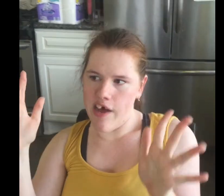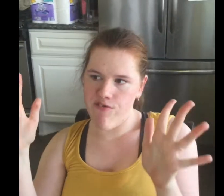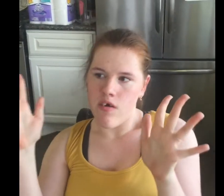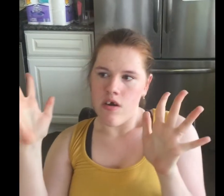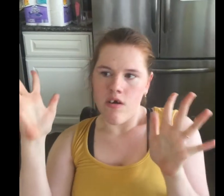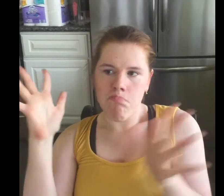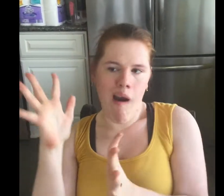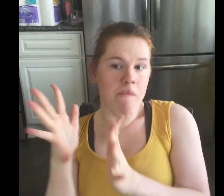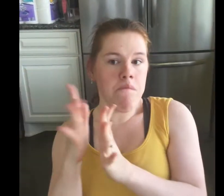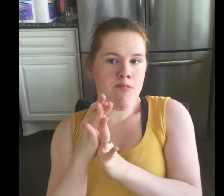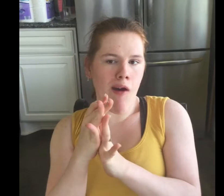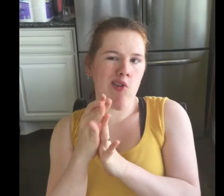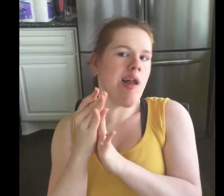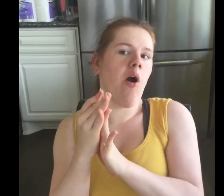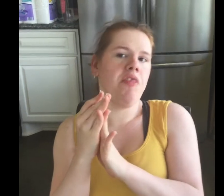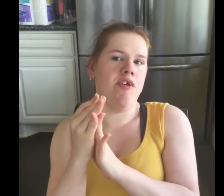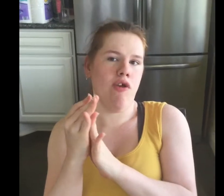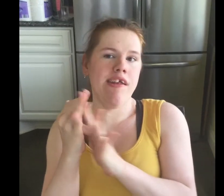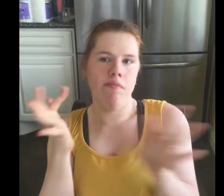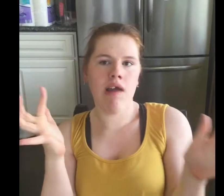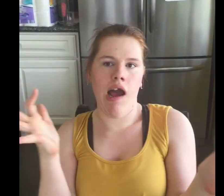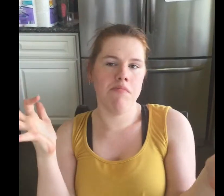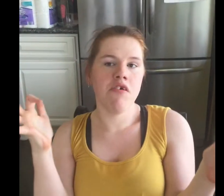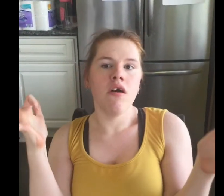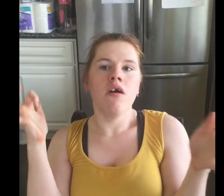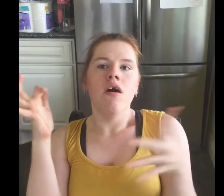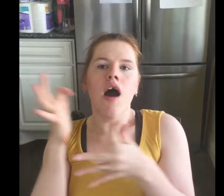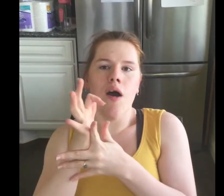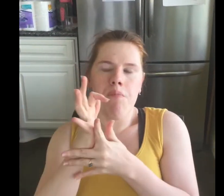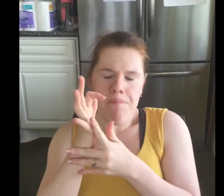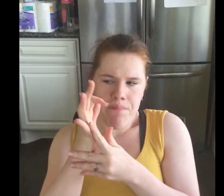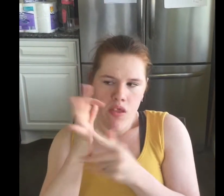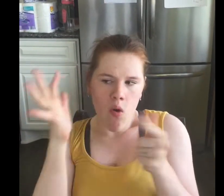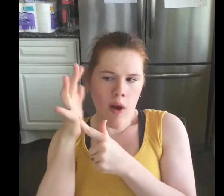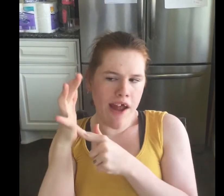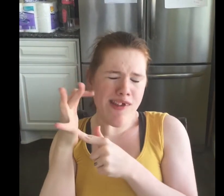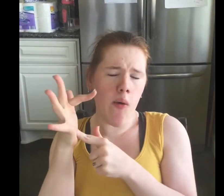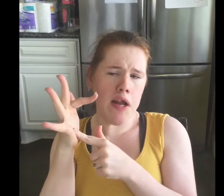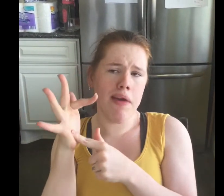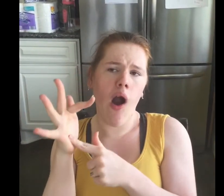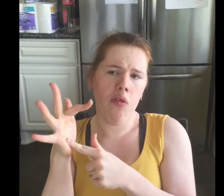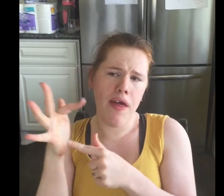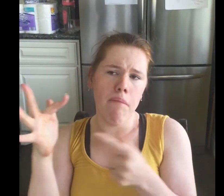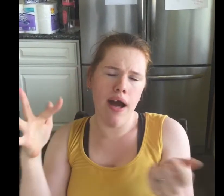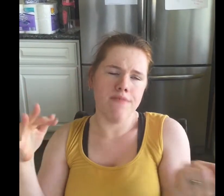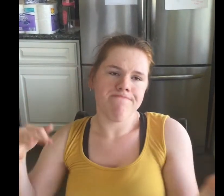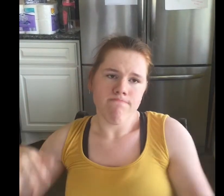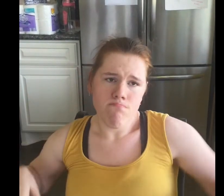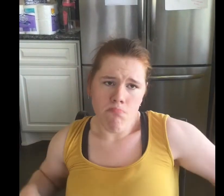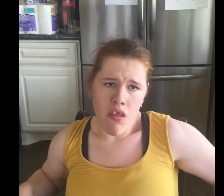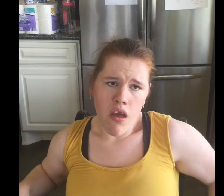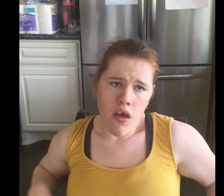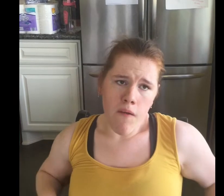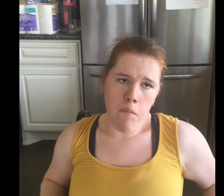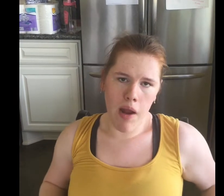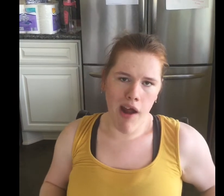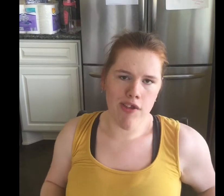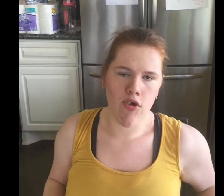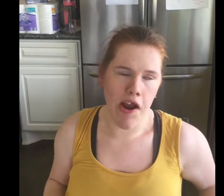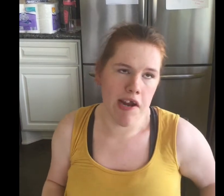of my special healthy treat sometimes when I still want to be healthy but when I'm not trying